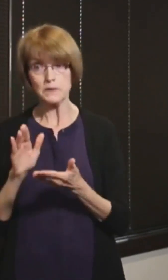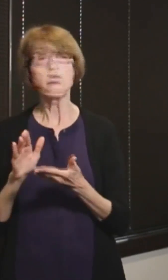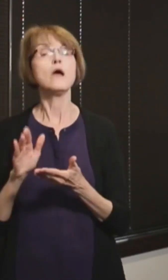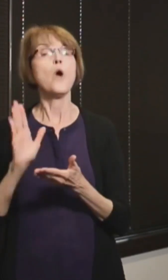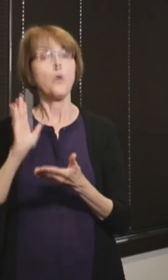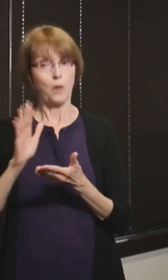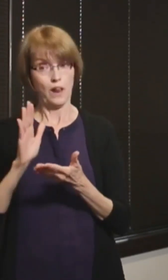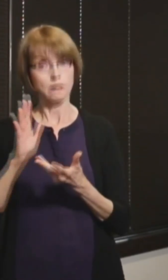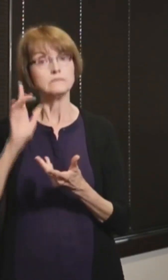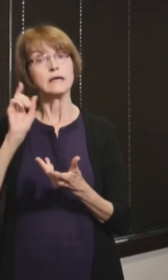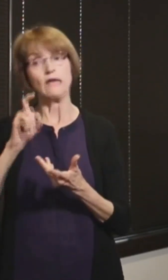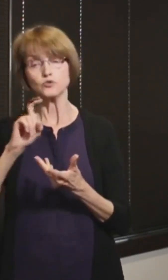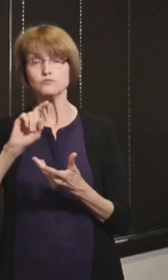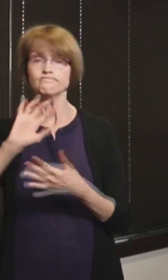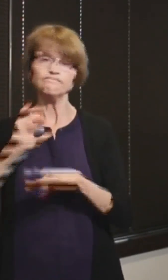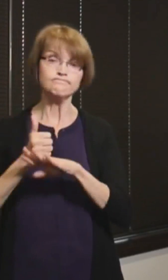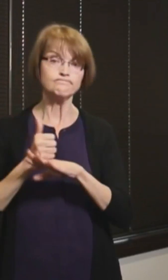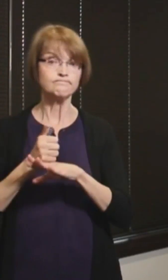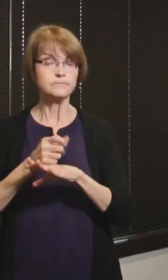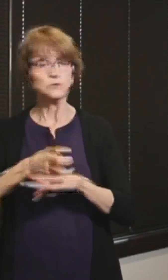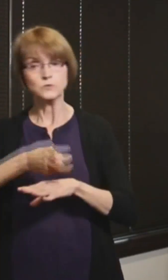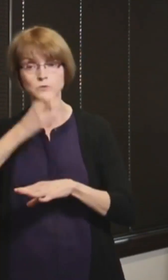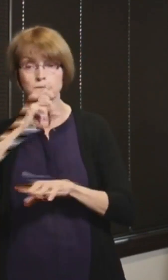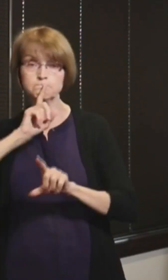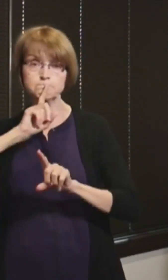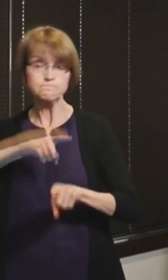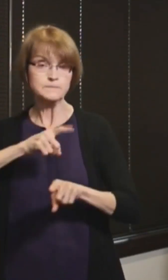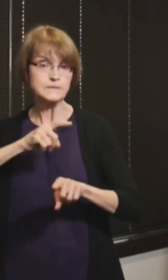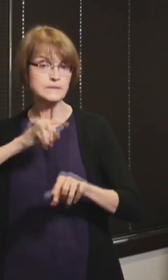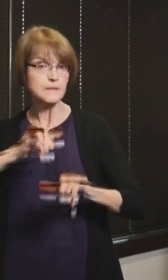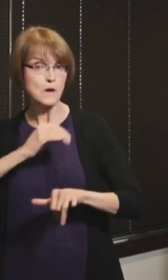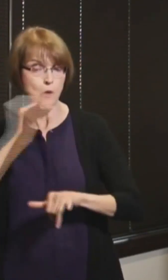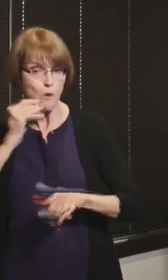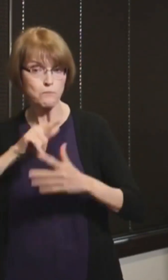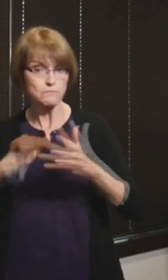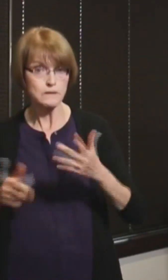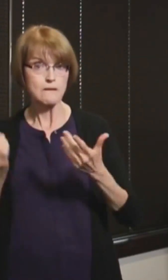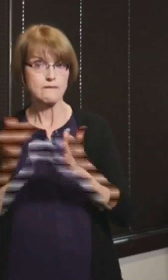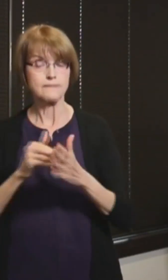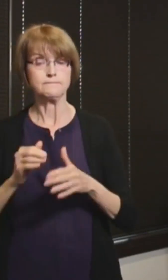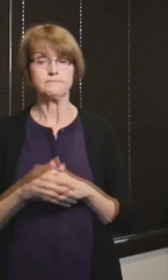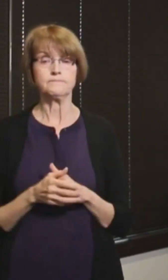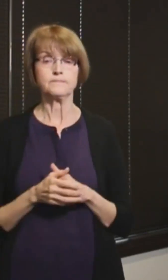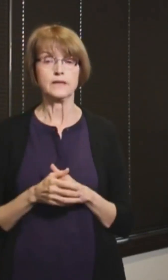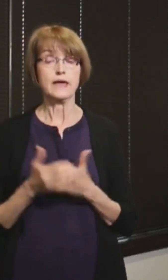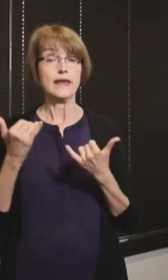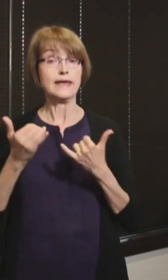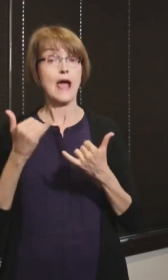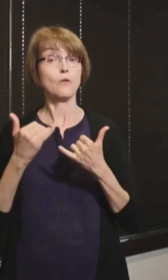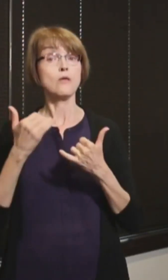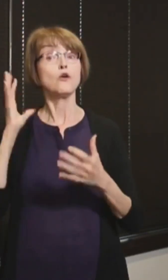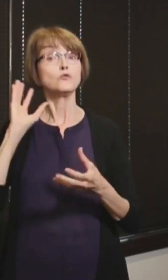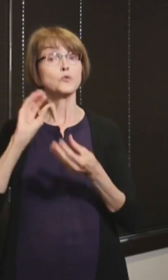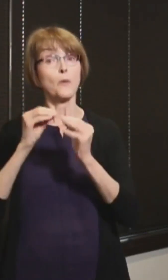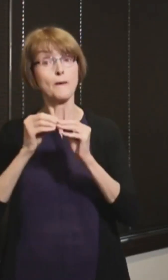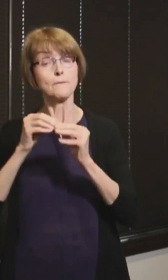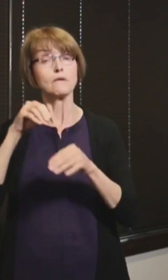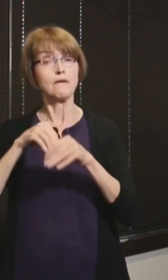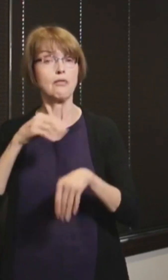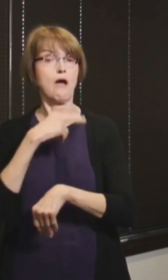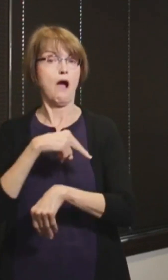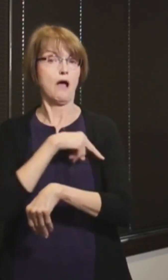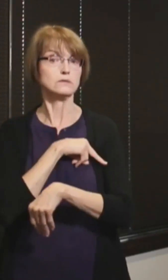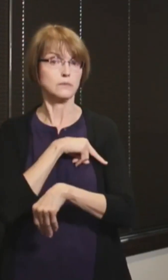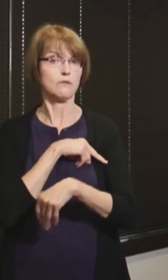had earlier in the pandemic. Now here's our hospitalization data. The rolling average continues to